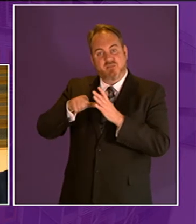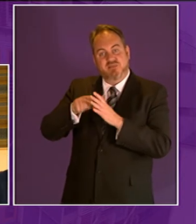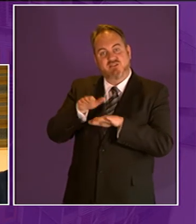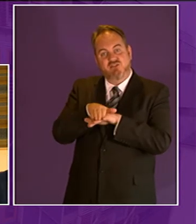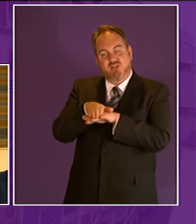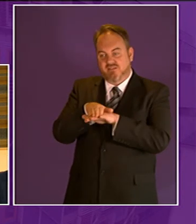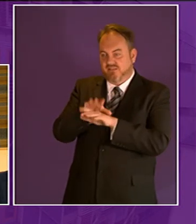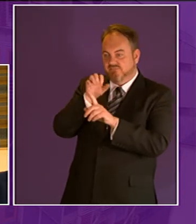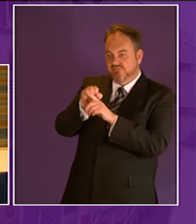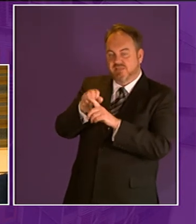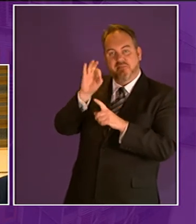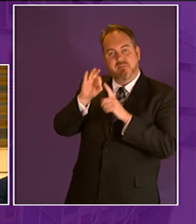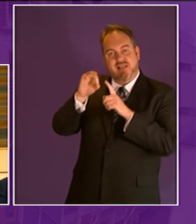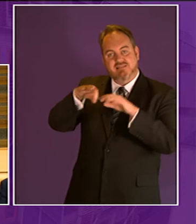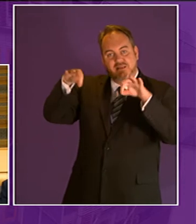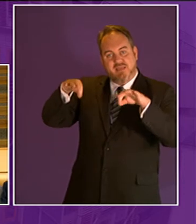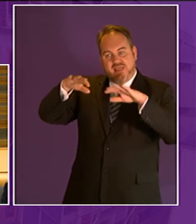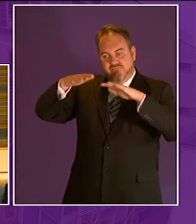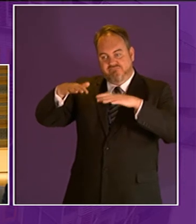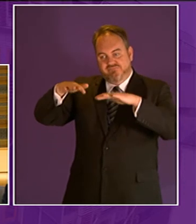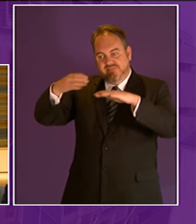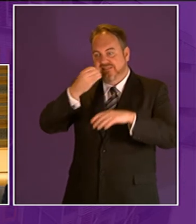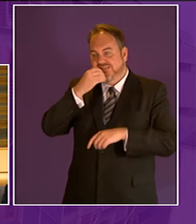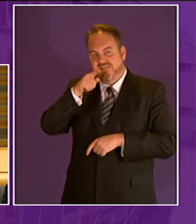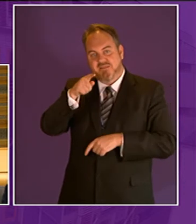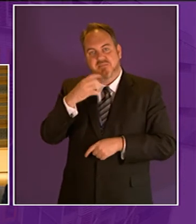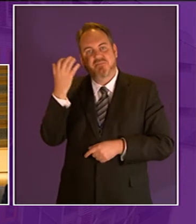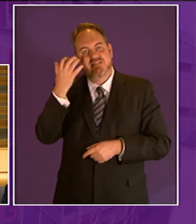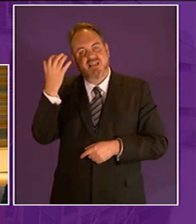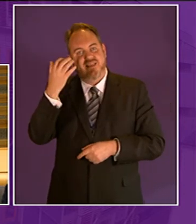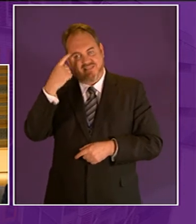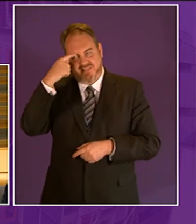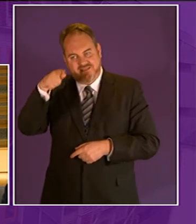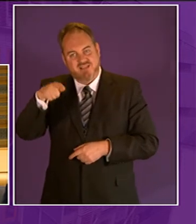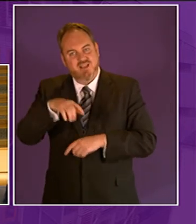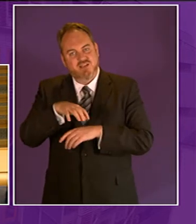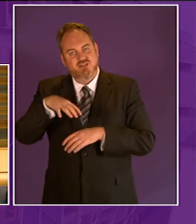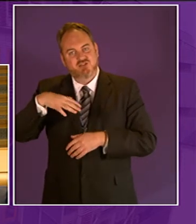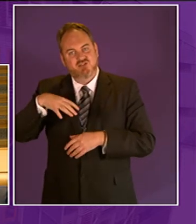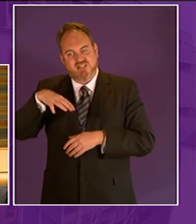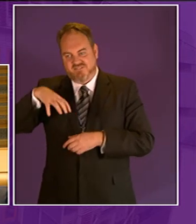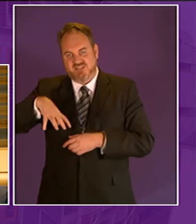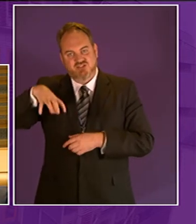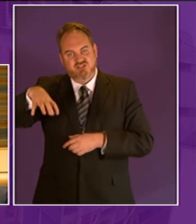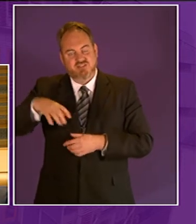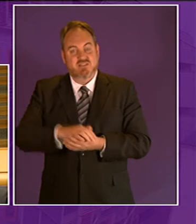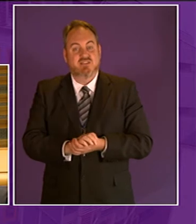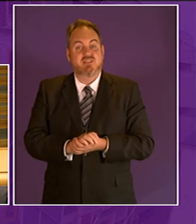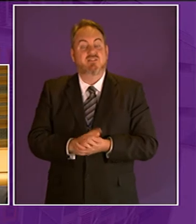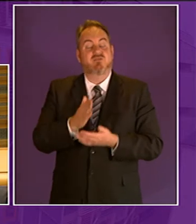and the advent of charging for carrier bags has drastically reduced this usage the impact on the population can be measured by going to the